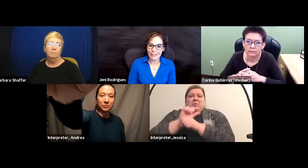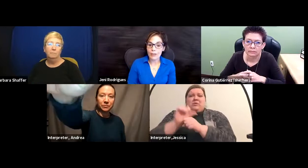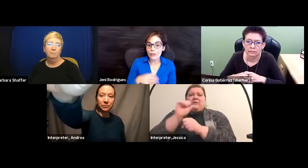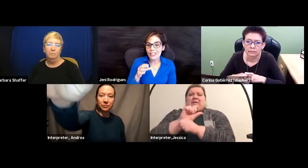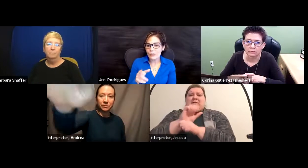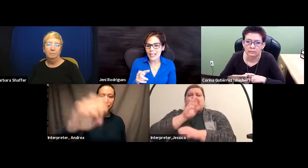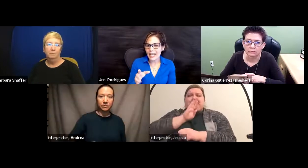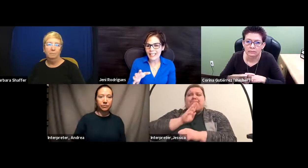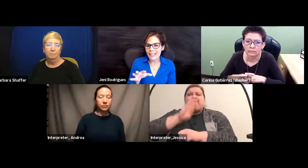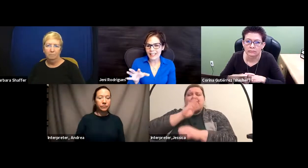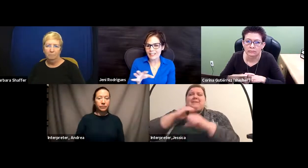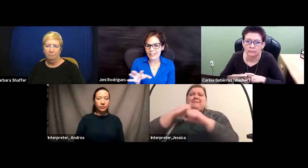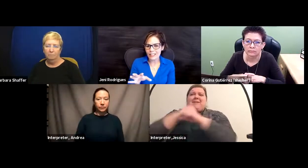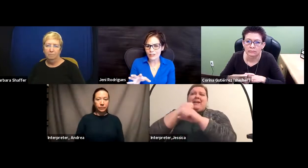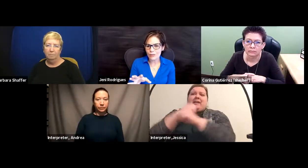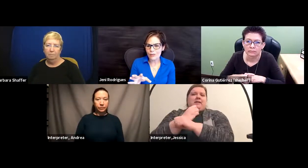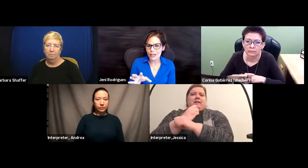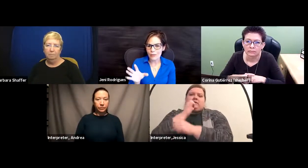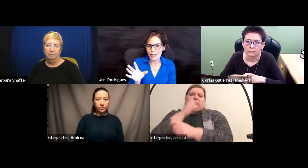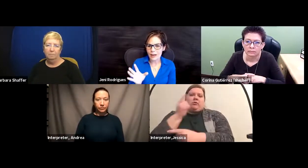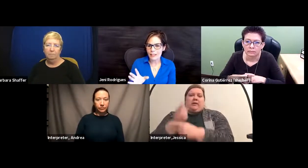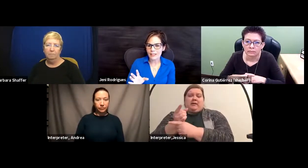But Karina, do you want to add anything to the Title II, Title III that I missed?